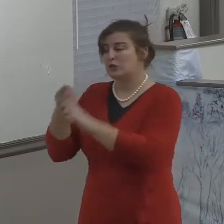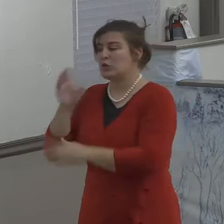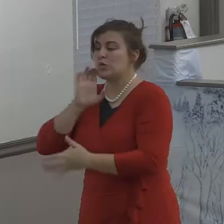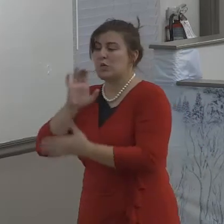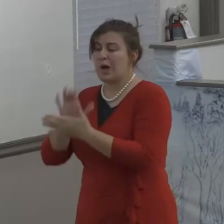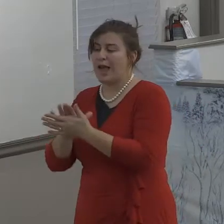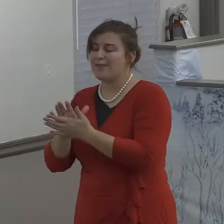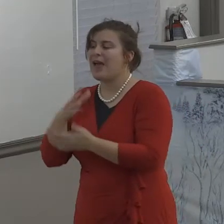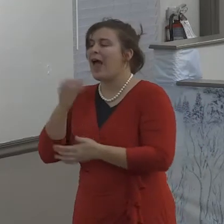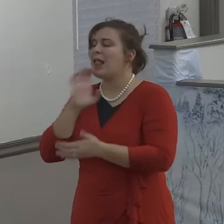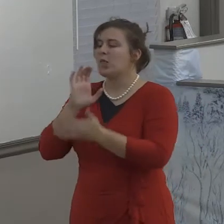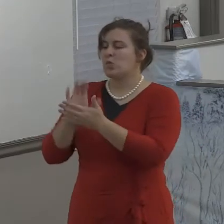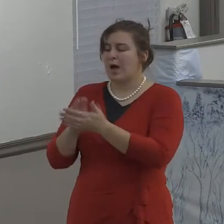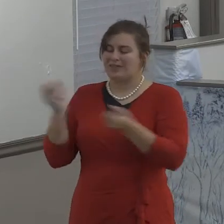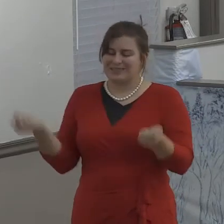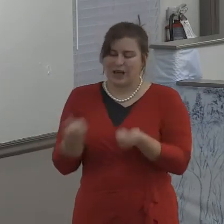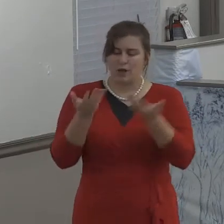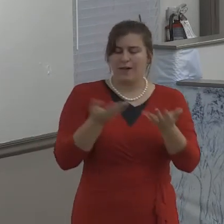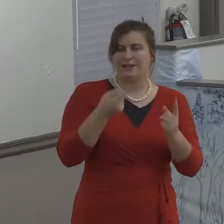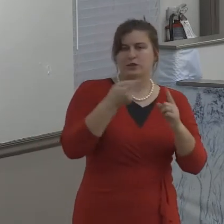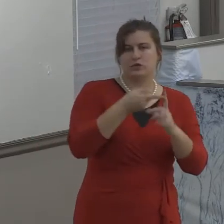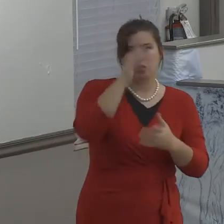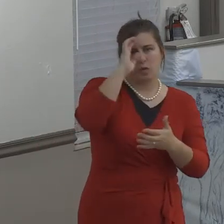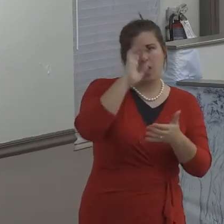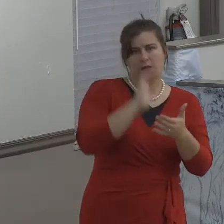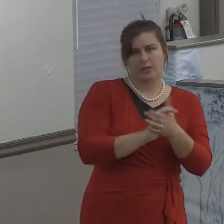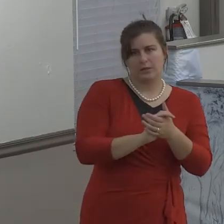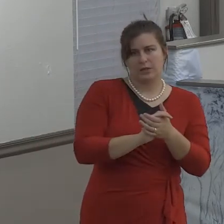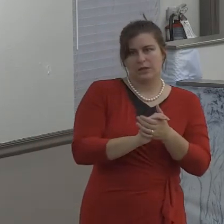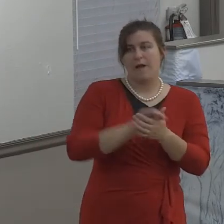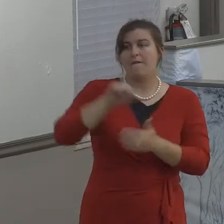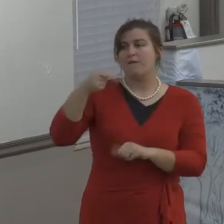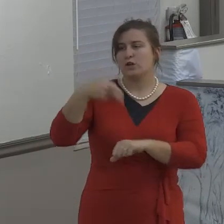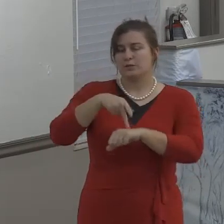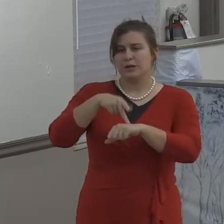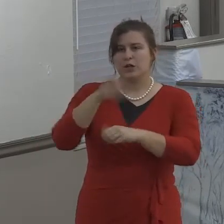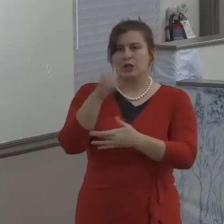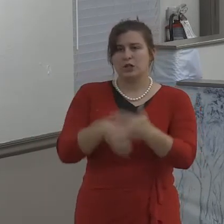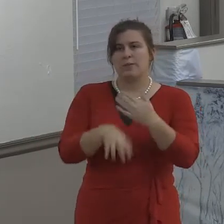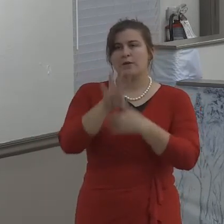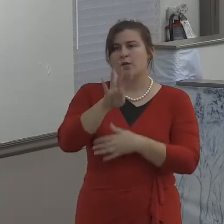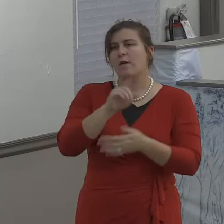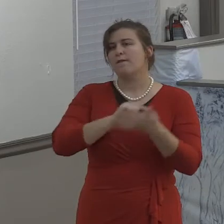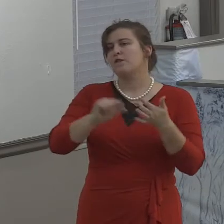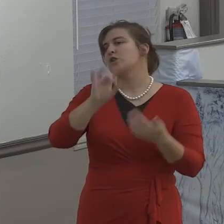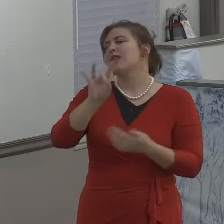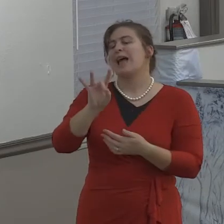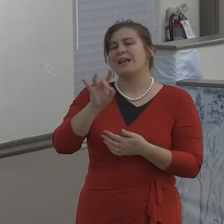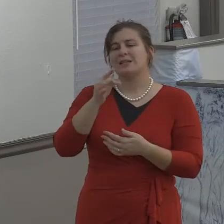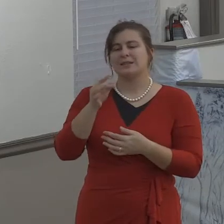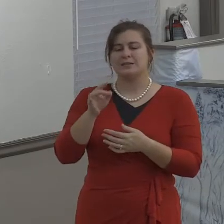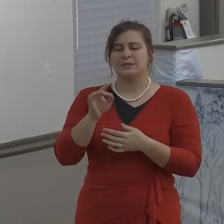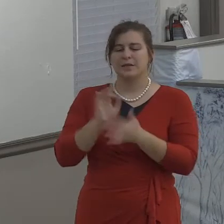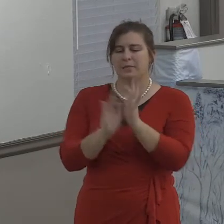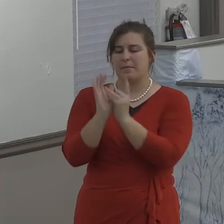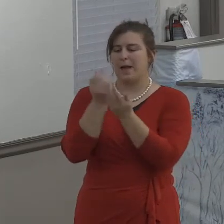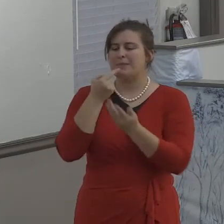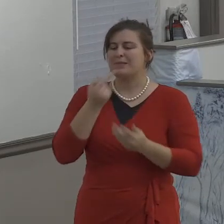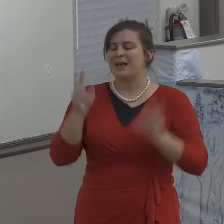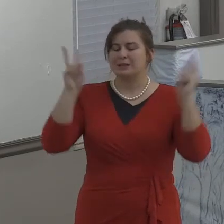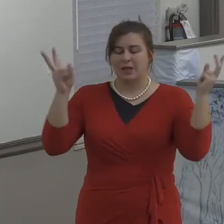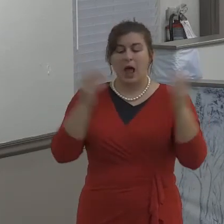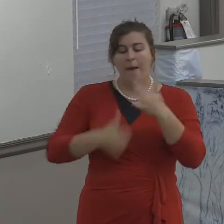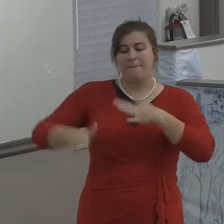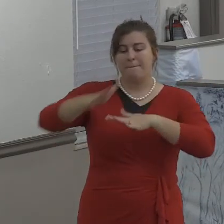Does that mean that we compromise? I mean, pastor, it sounds like compromise that if sin took place, that